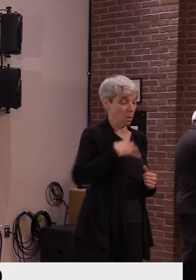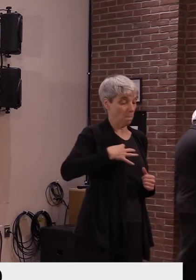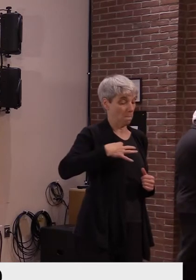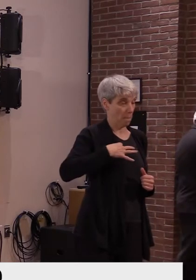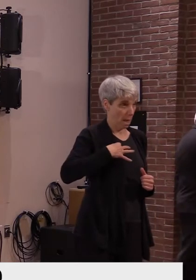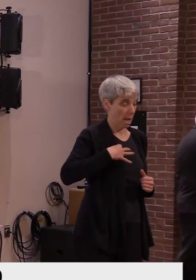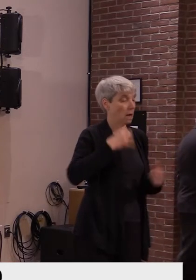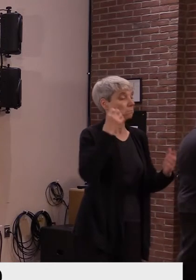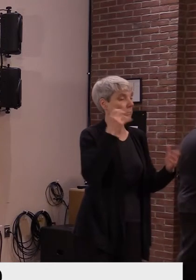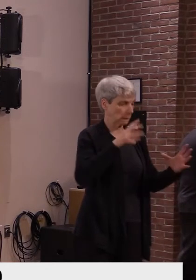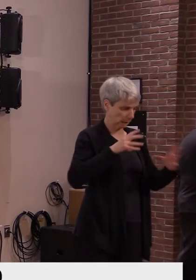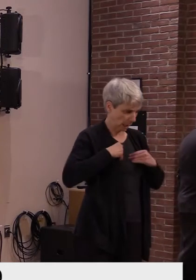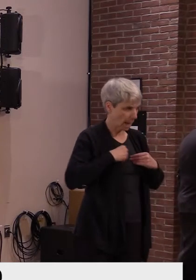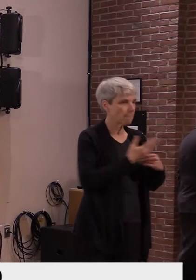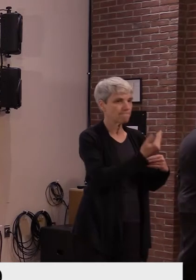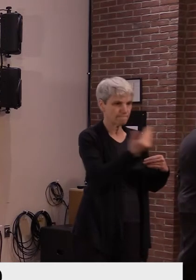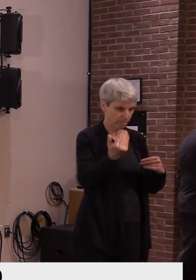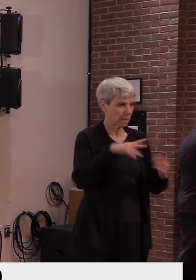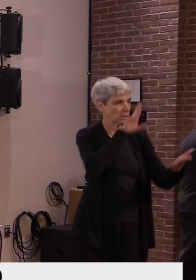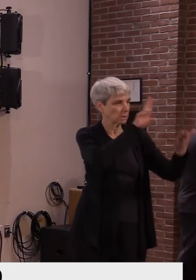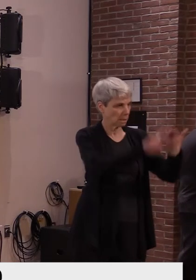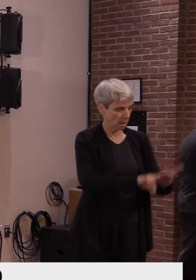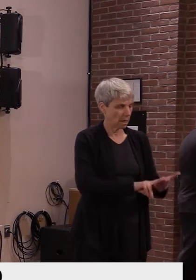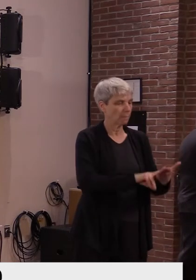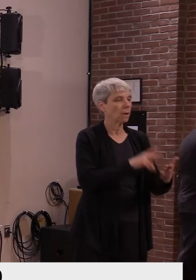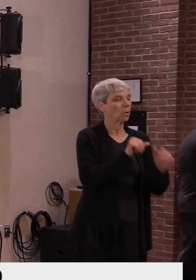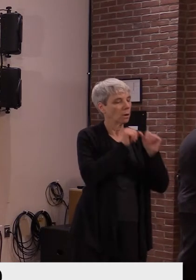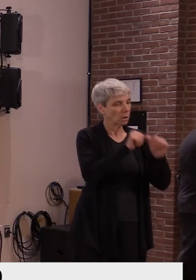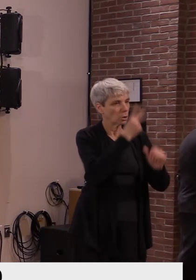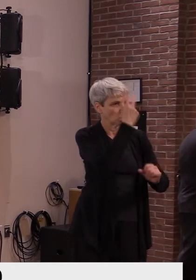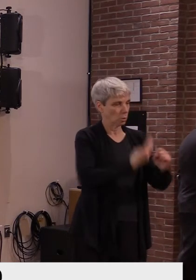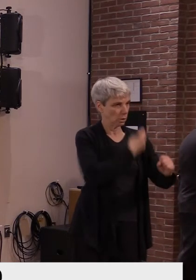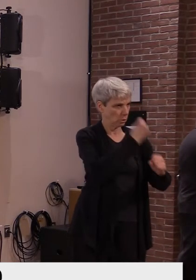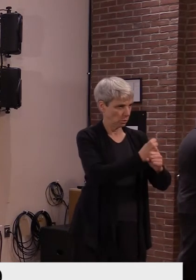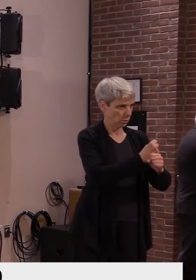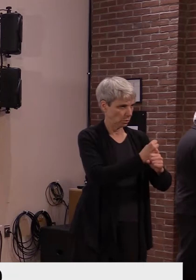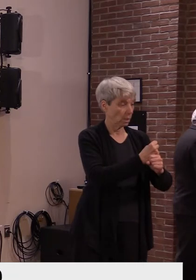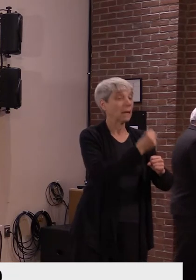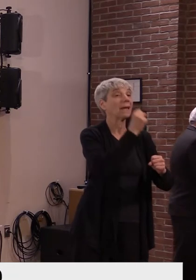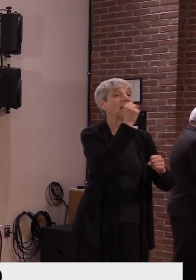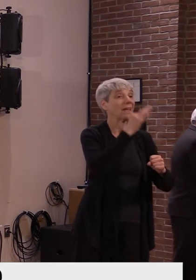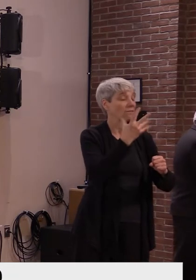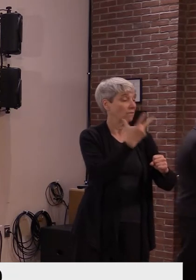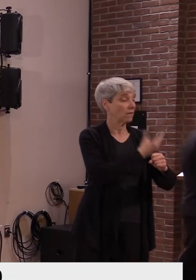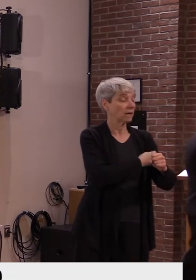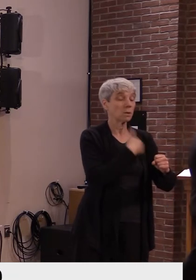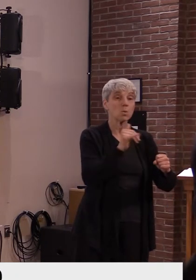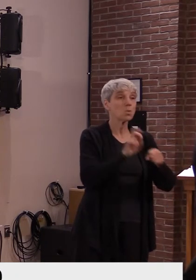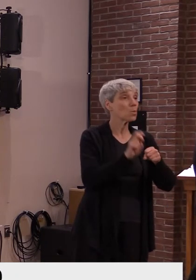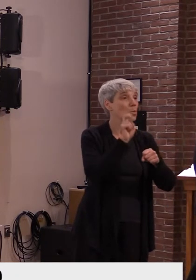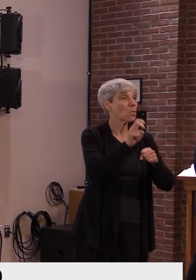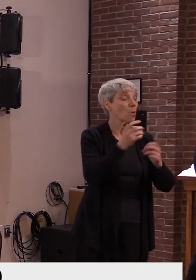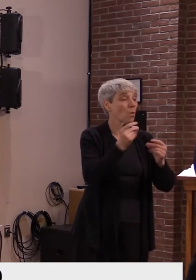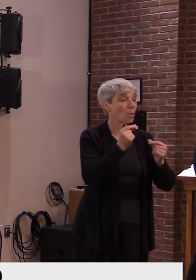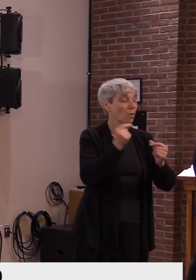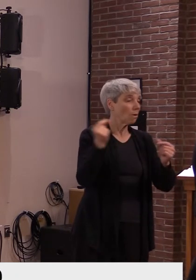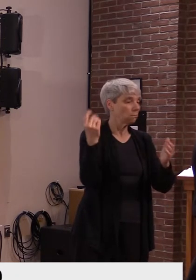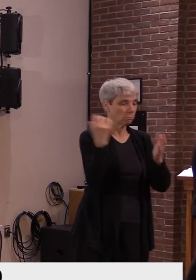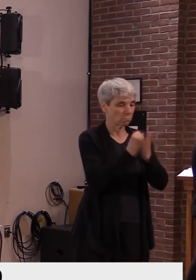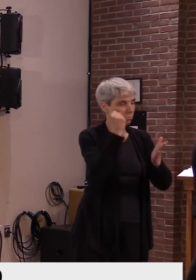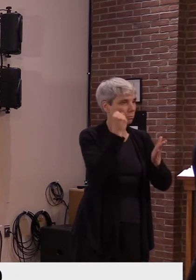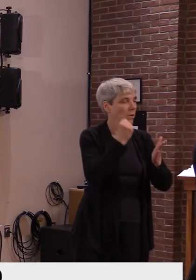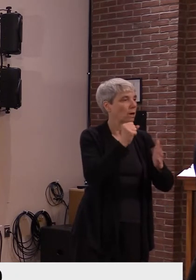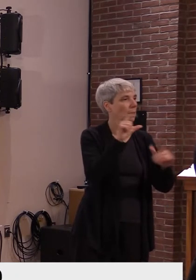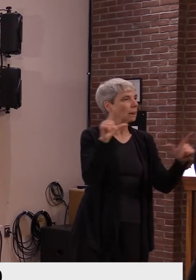trial be followed for two years. Um, if the vaccine is licensed before that time, uh, the trial will be stopped